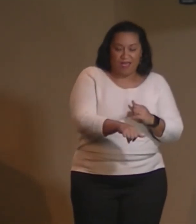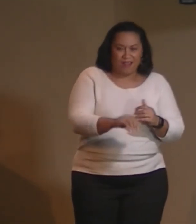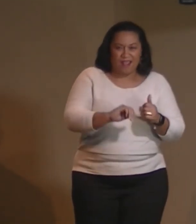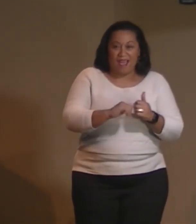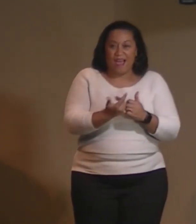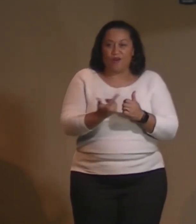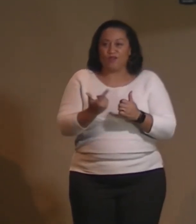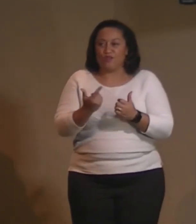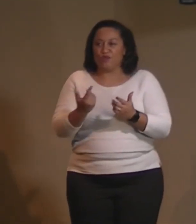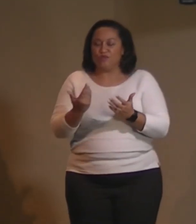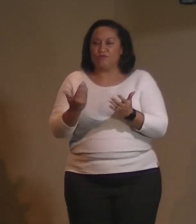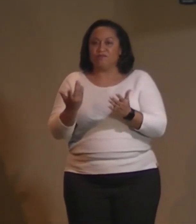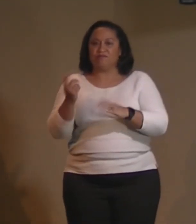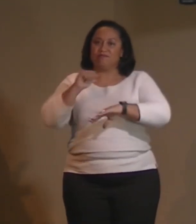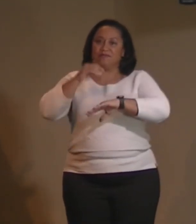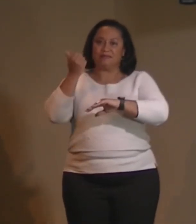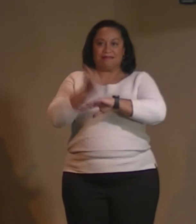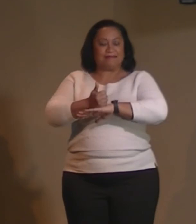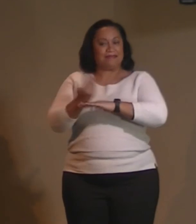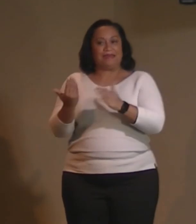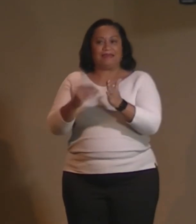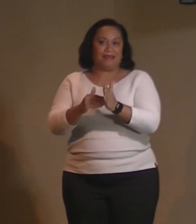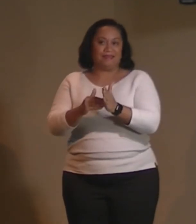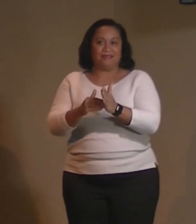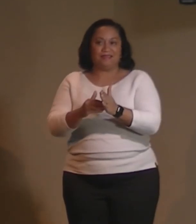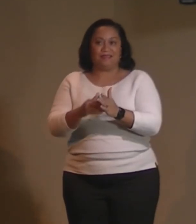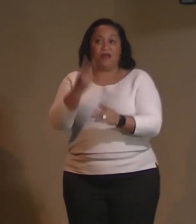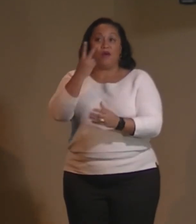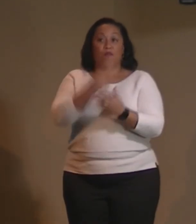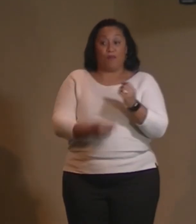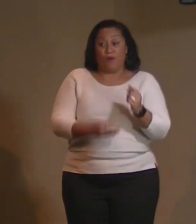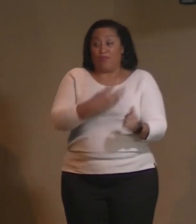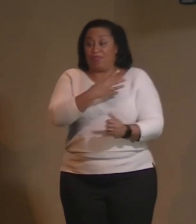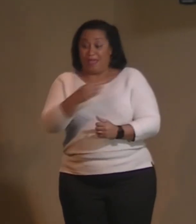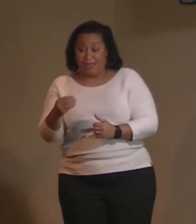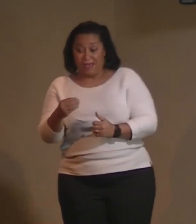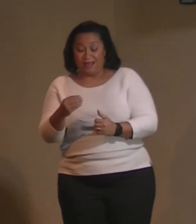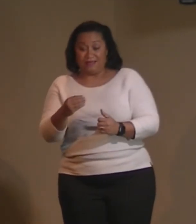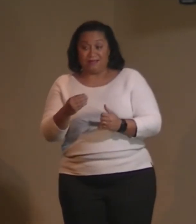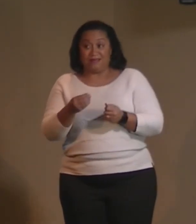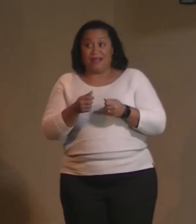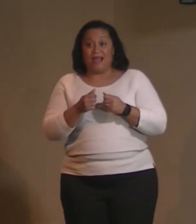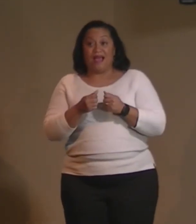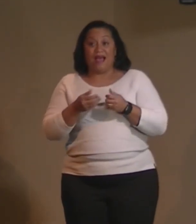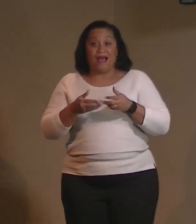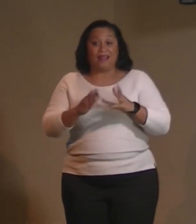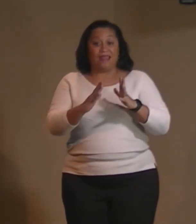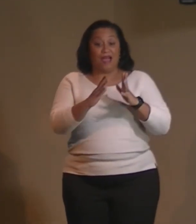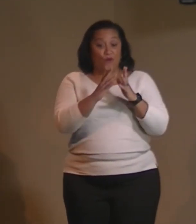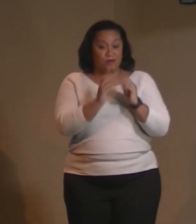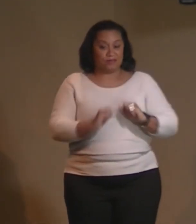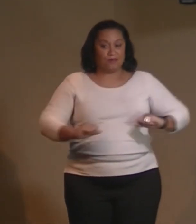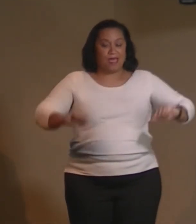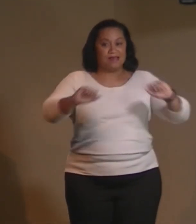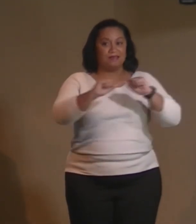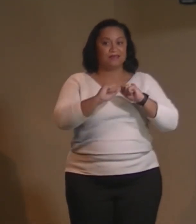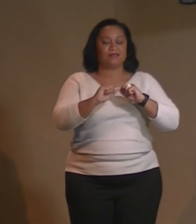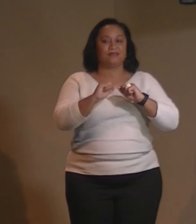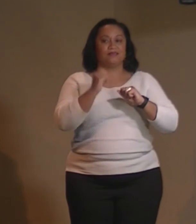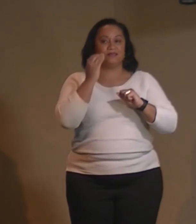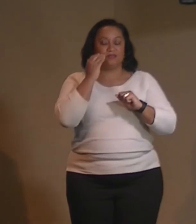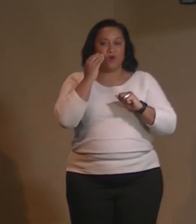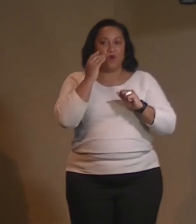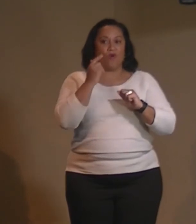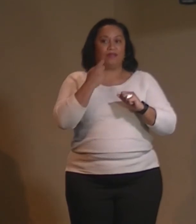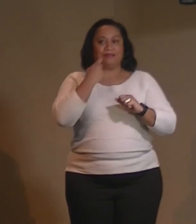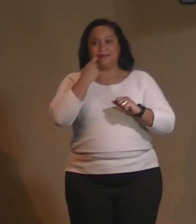both and both and giving space for sobriety is broken and know the